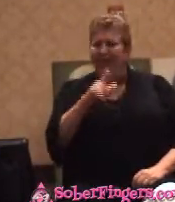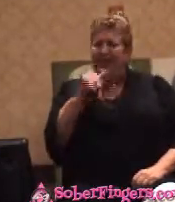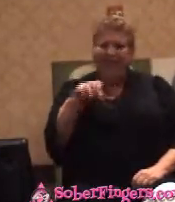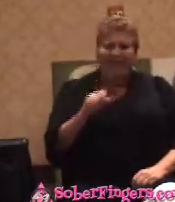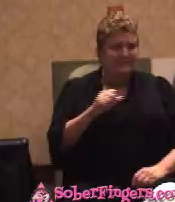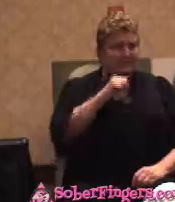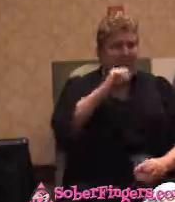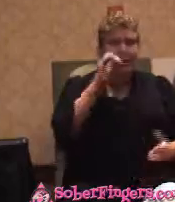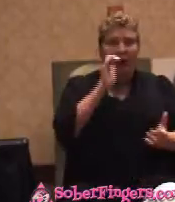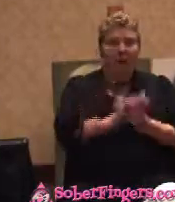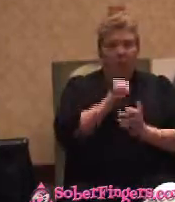drink with you.